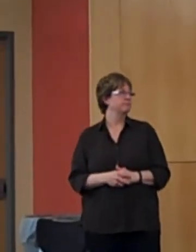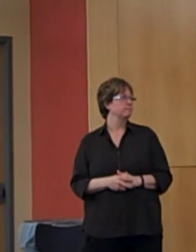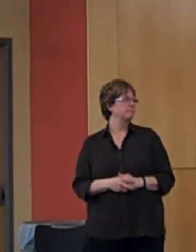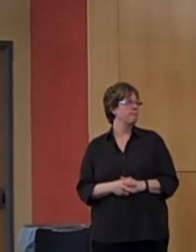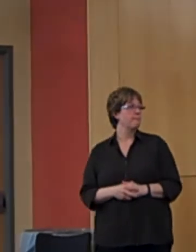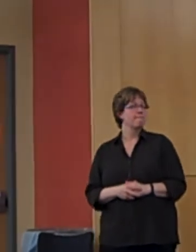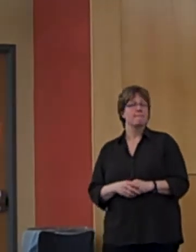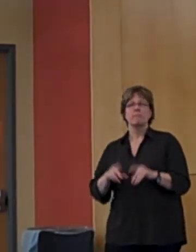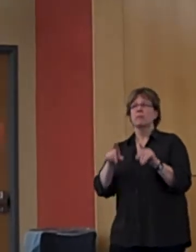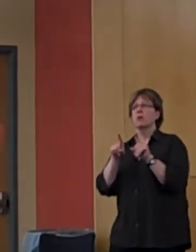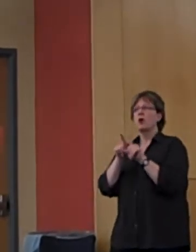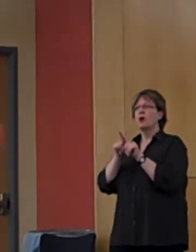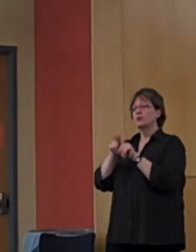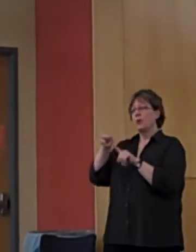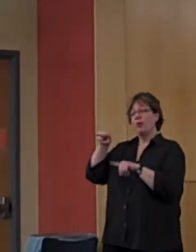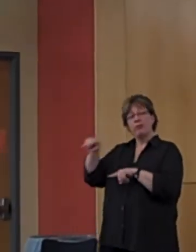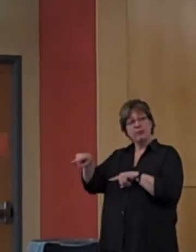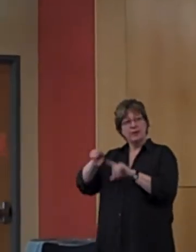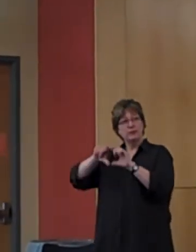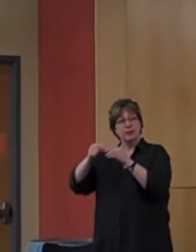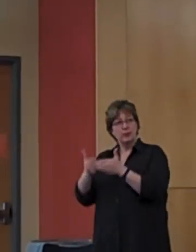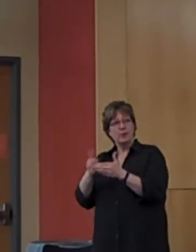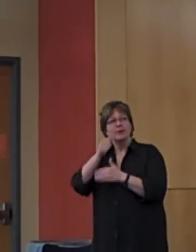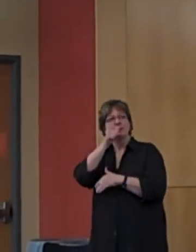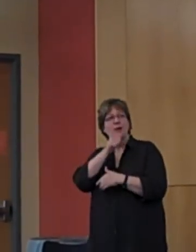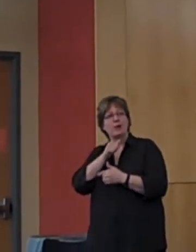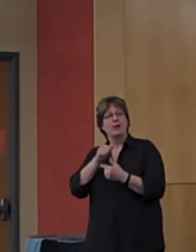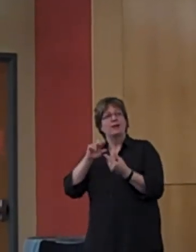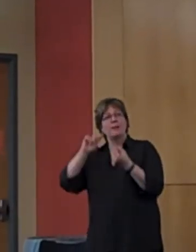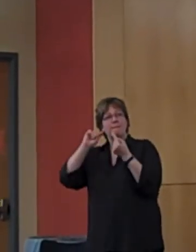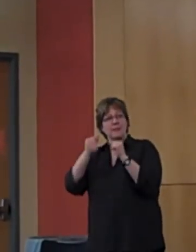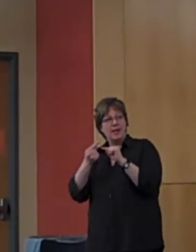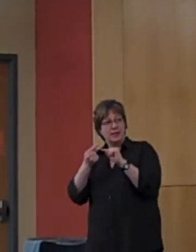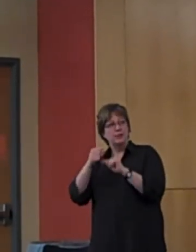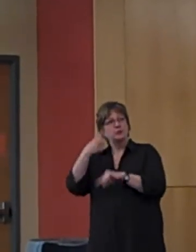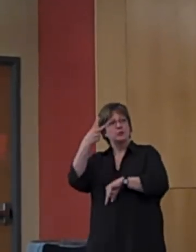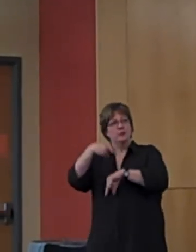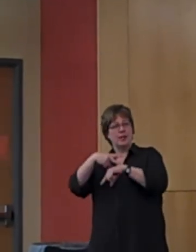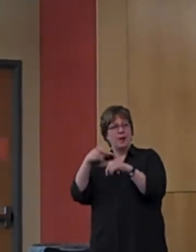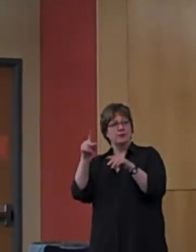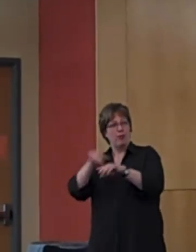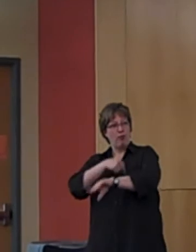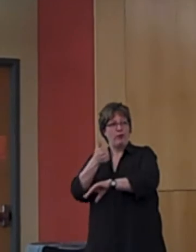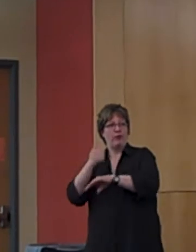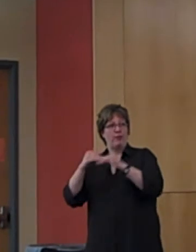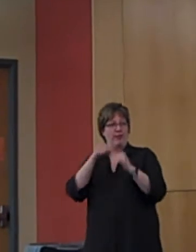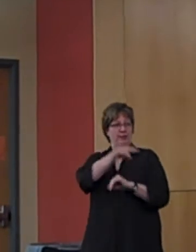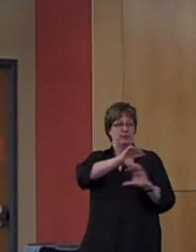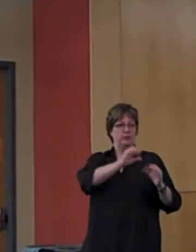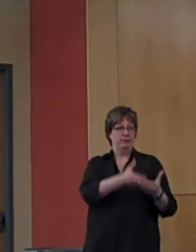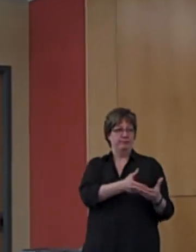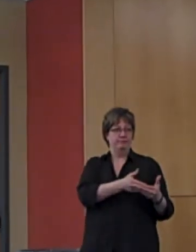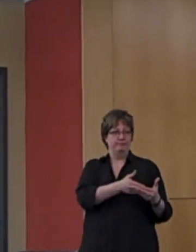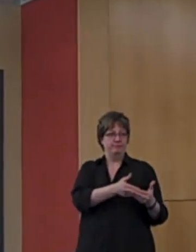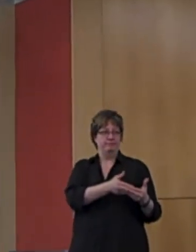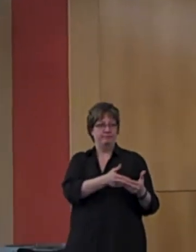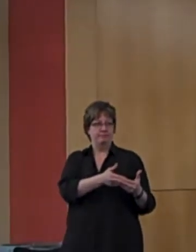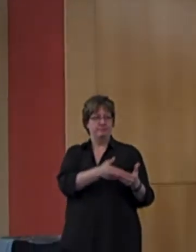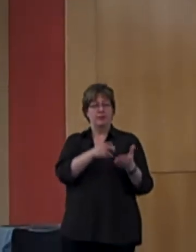tolerated pain almost twice as long as the other groups. In their conclusions, researchers suggested this is probably due